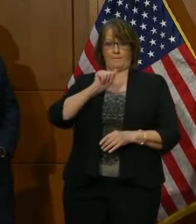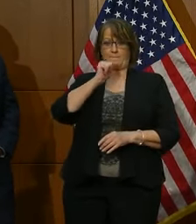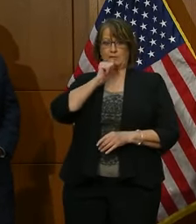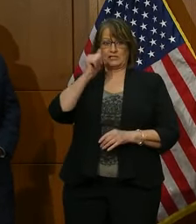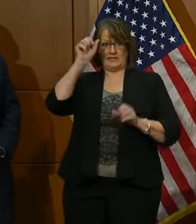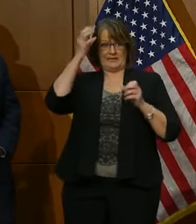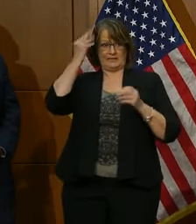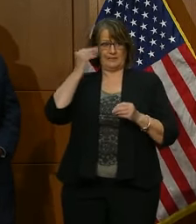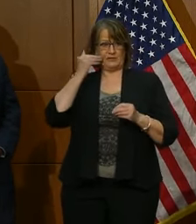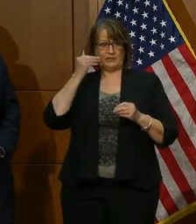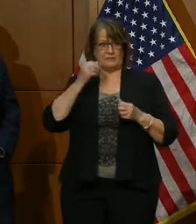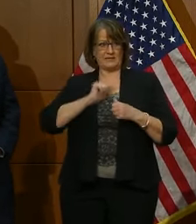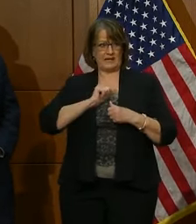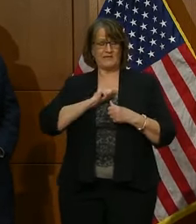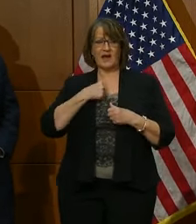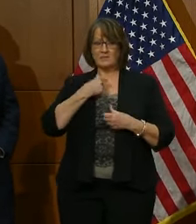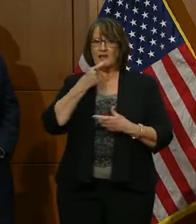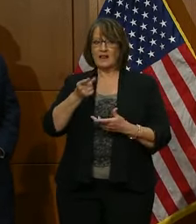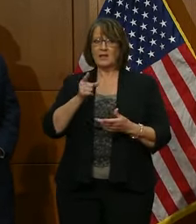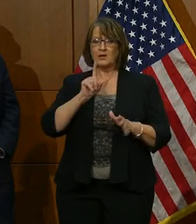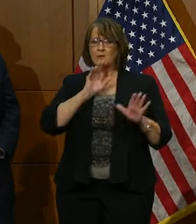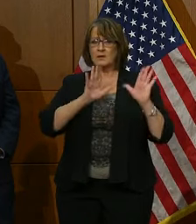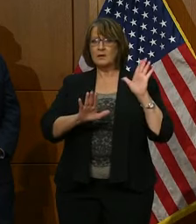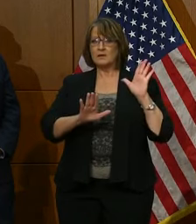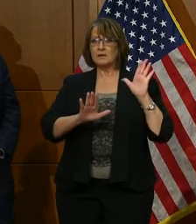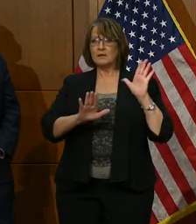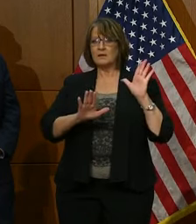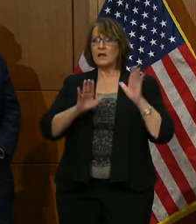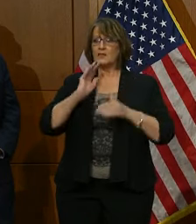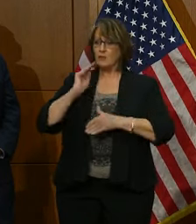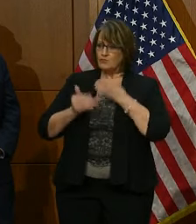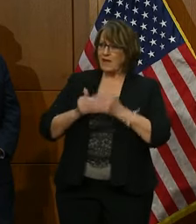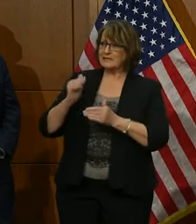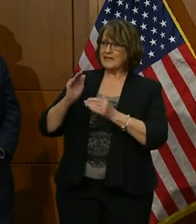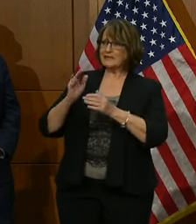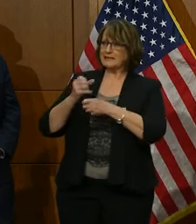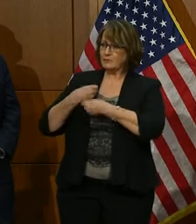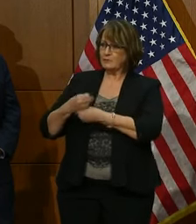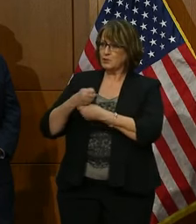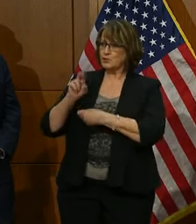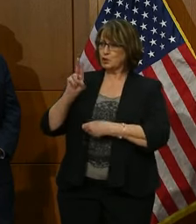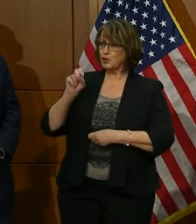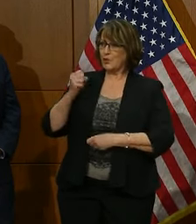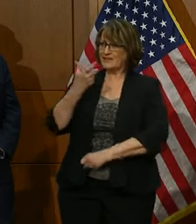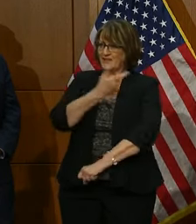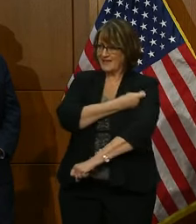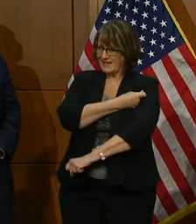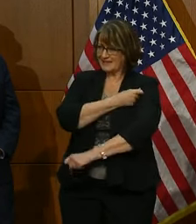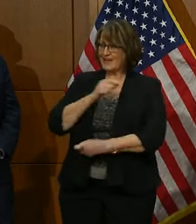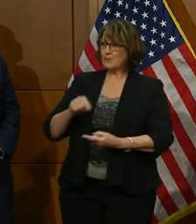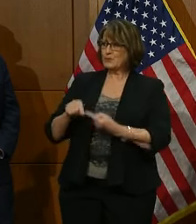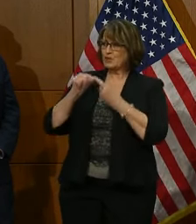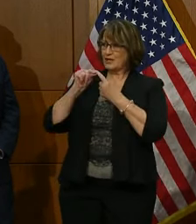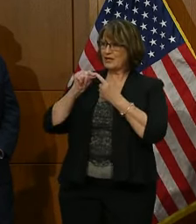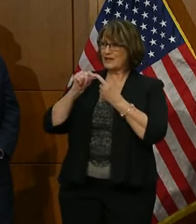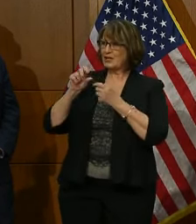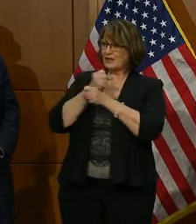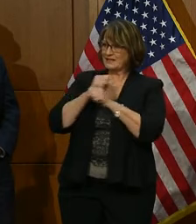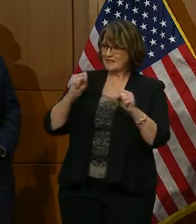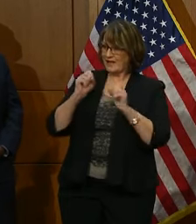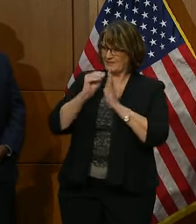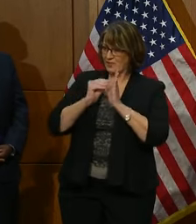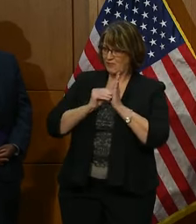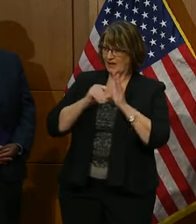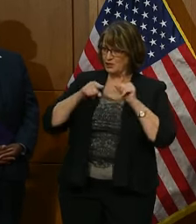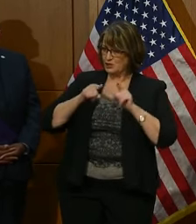stand before you to bear witness to the process that produced the U.S. vaccines, and particularly the safety record compiled by the vaccines during